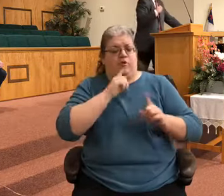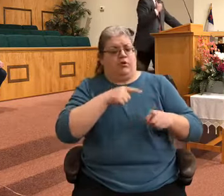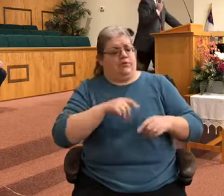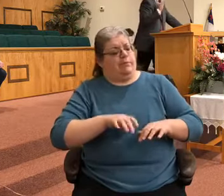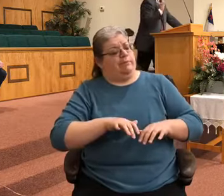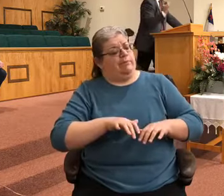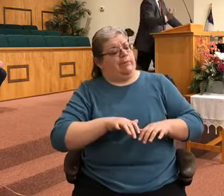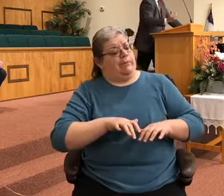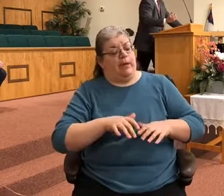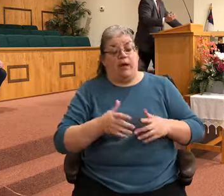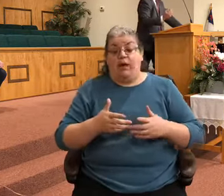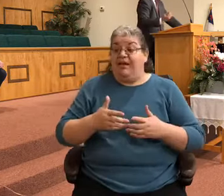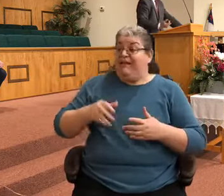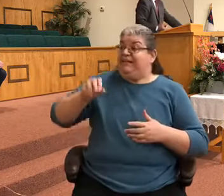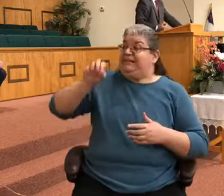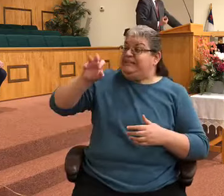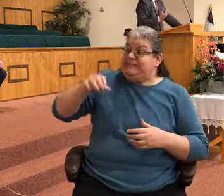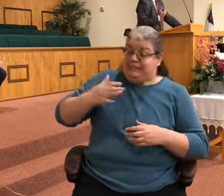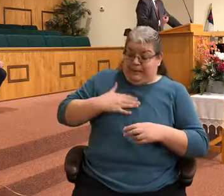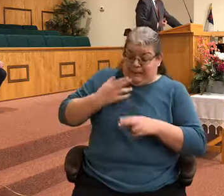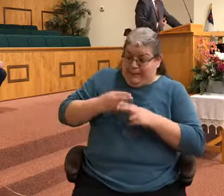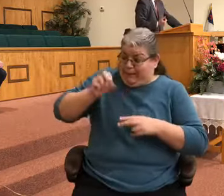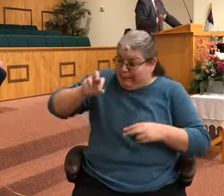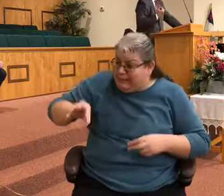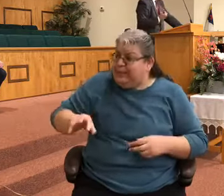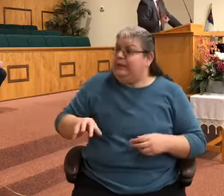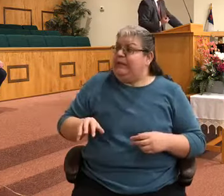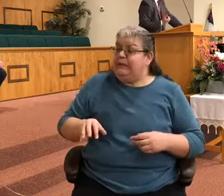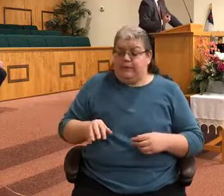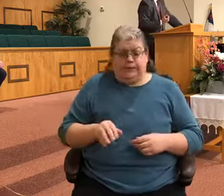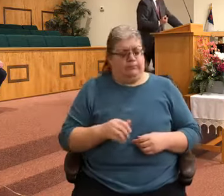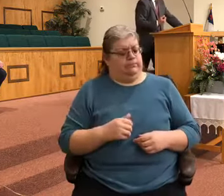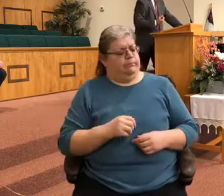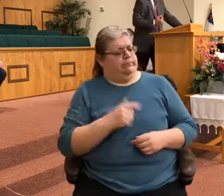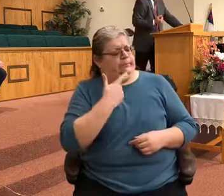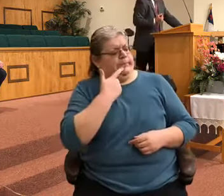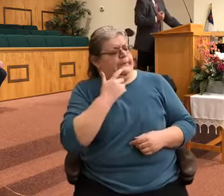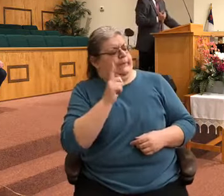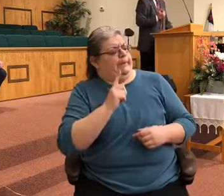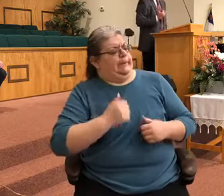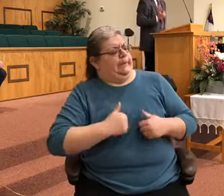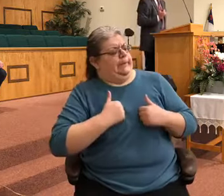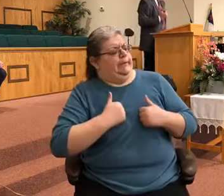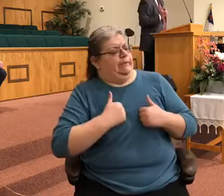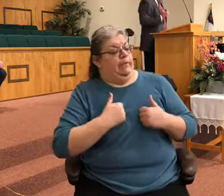gives the operator his name. And the operator says, where do you live? He says, 325